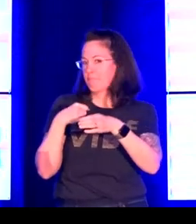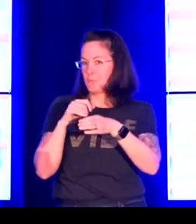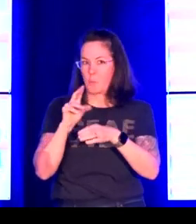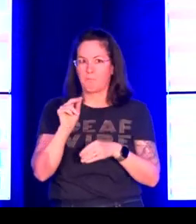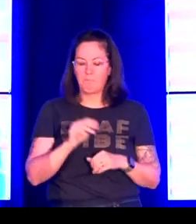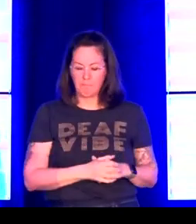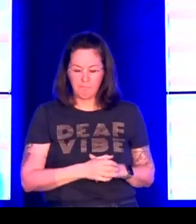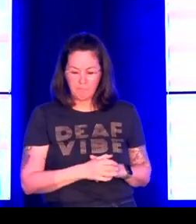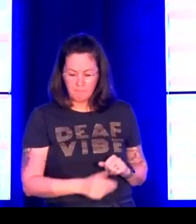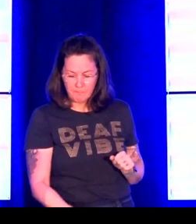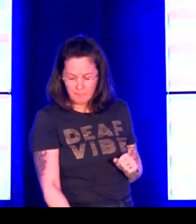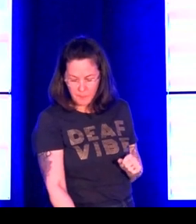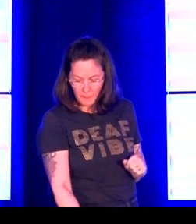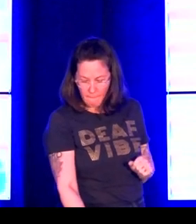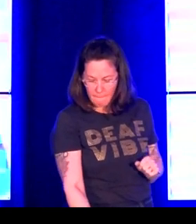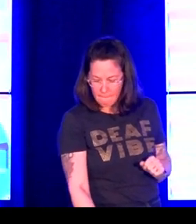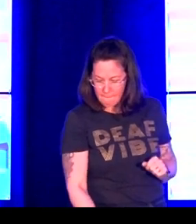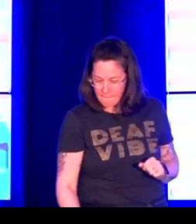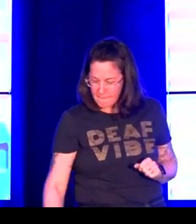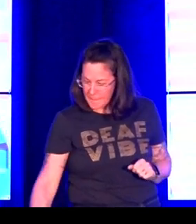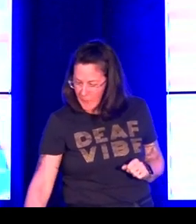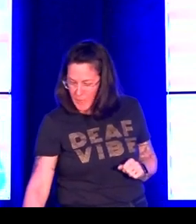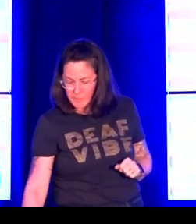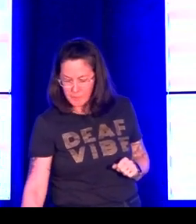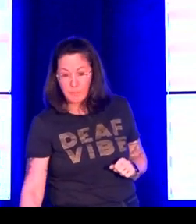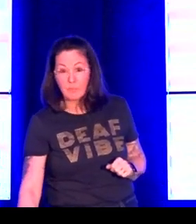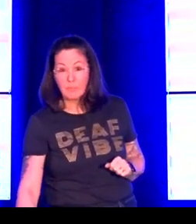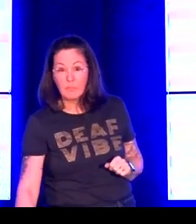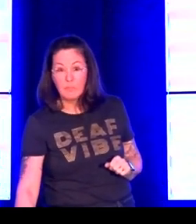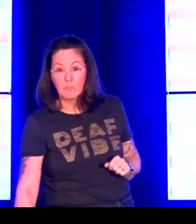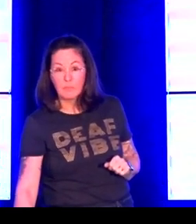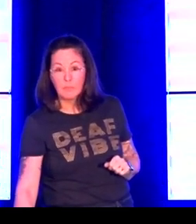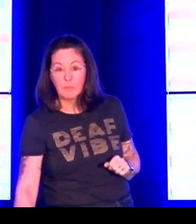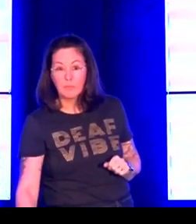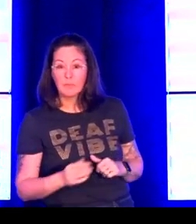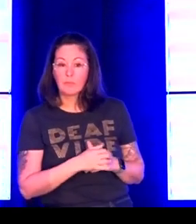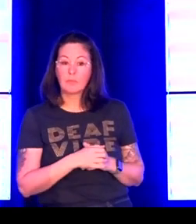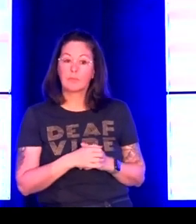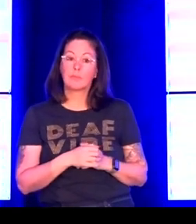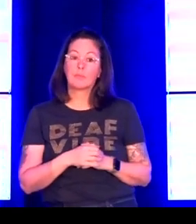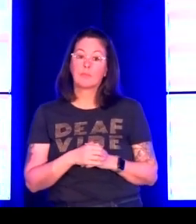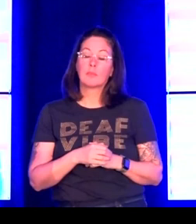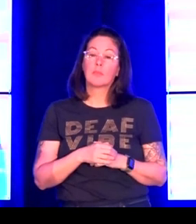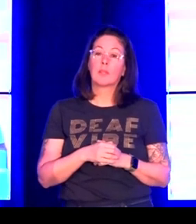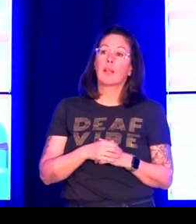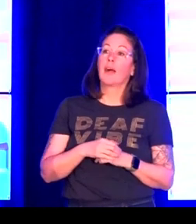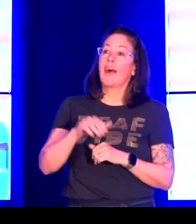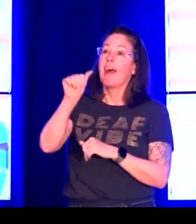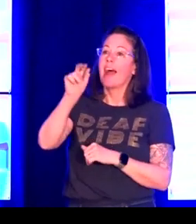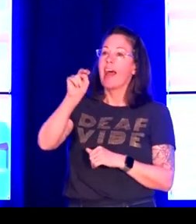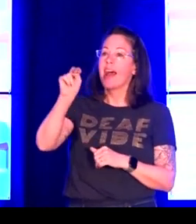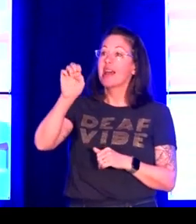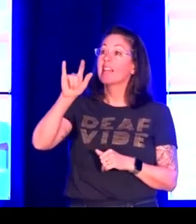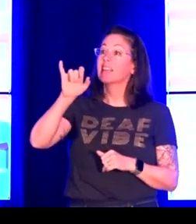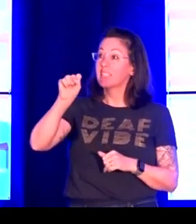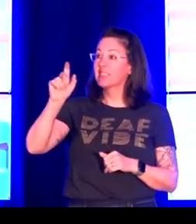and that within those communities, we are not all the same. It's not one identity within any of those